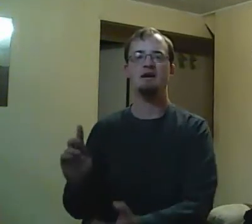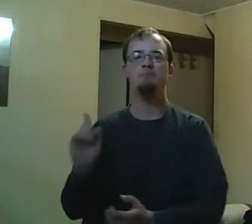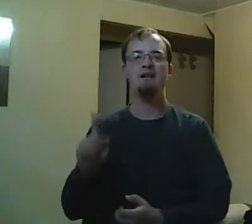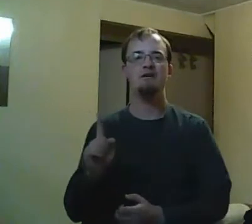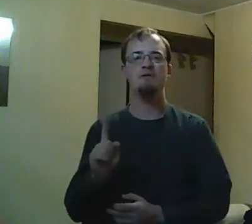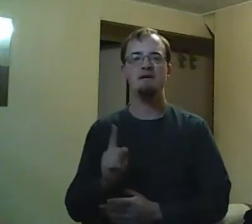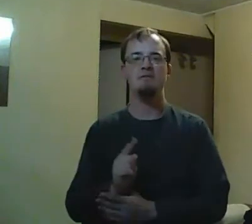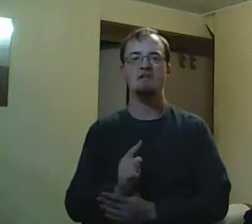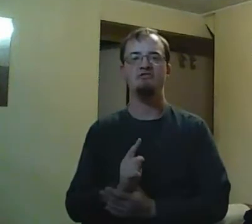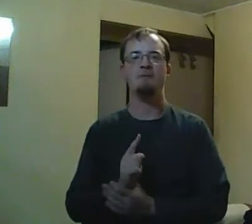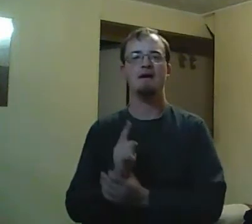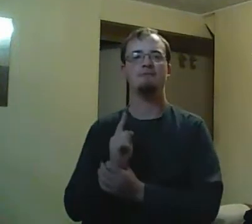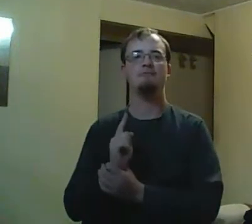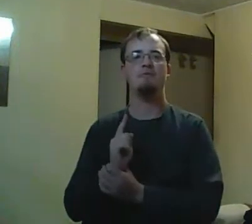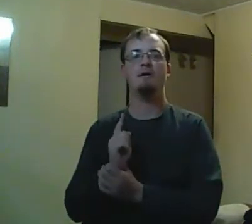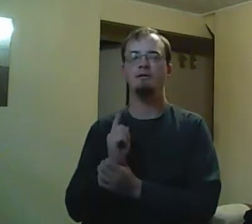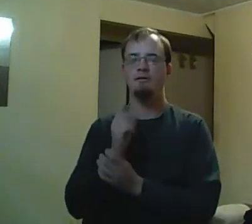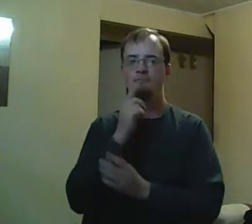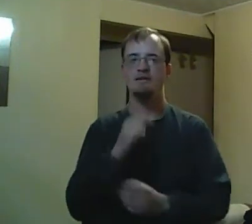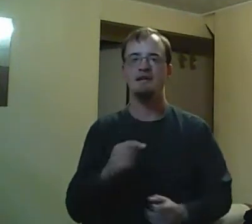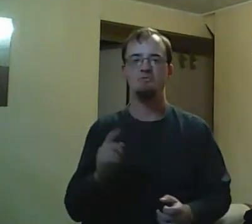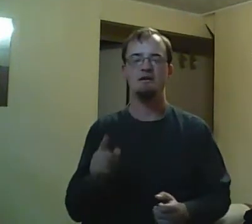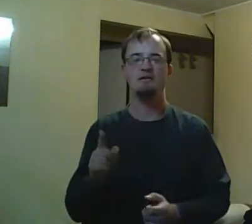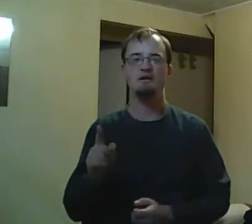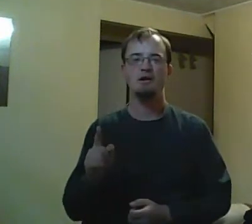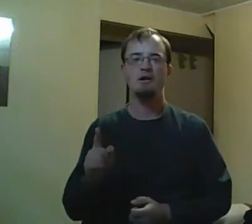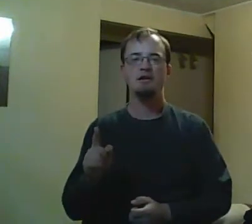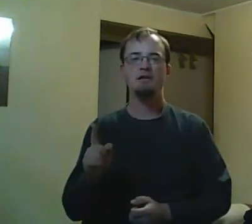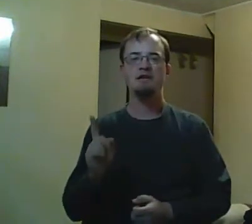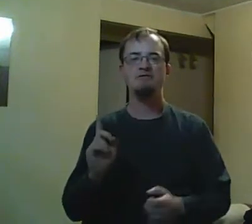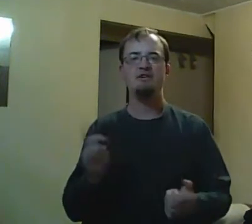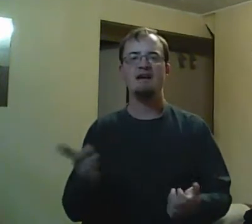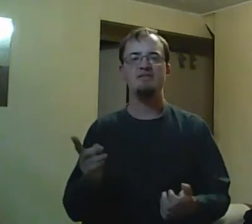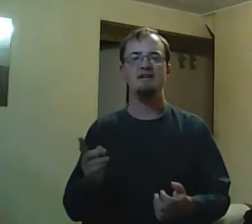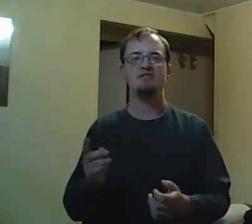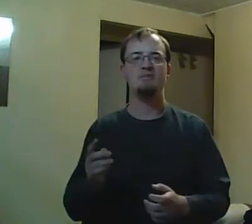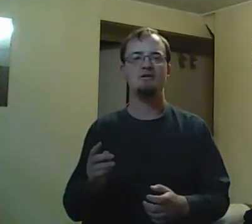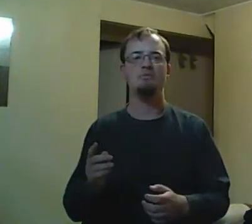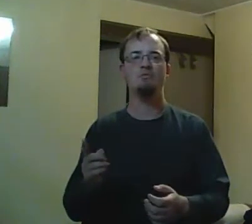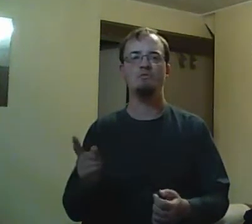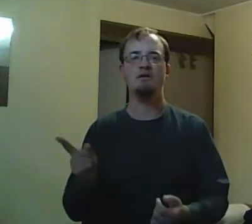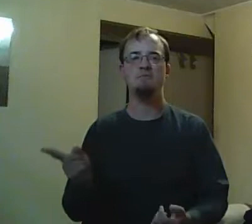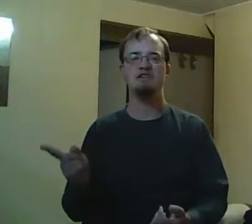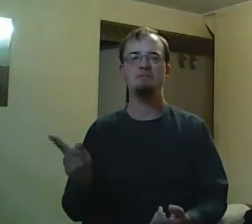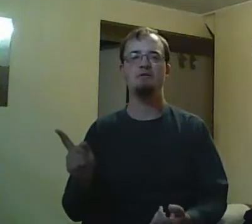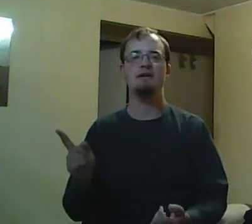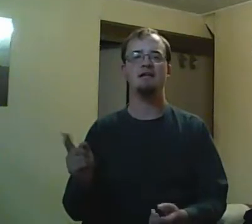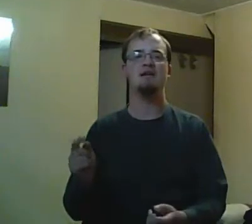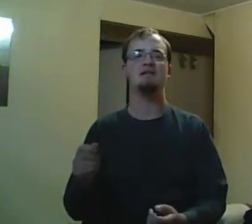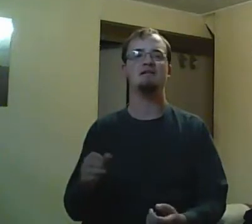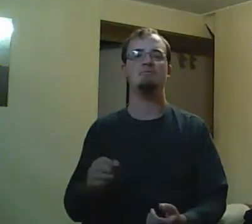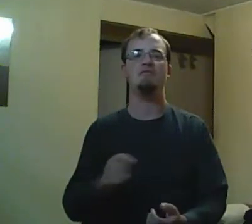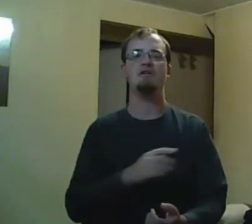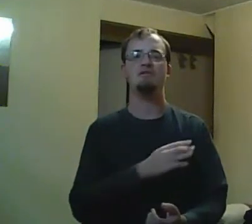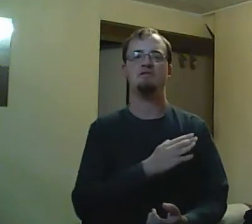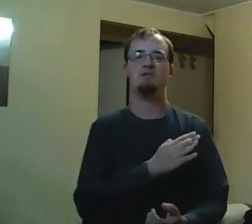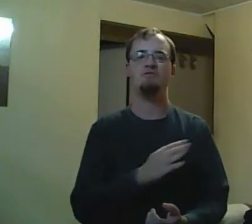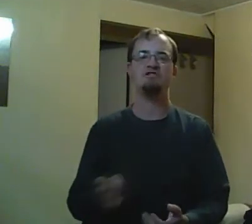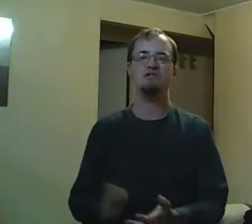psycho and all that. Toby is upset. He tells Manny everything. Manny decides to do something about it and tell JT that, you know,